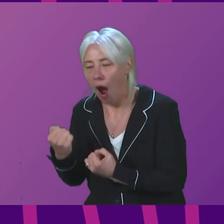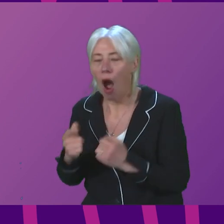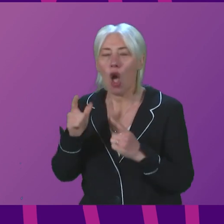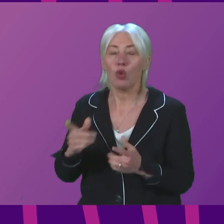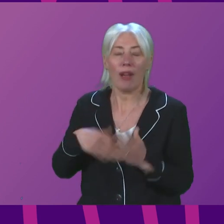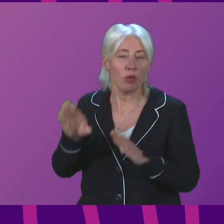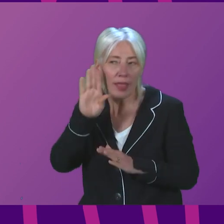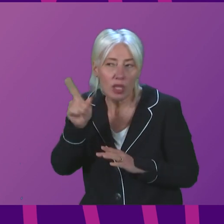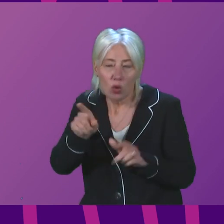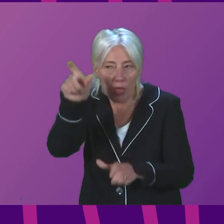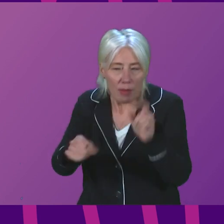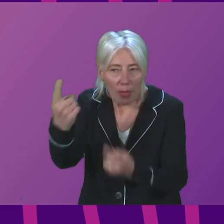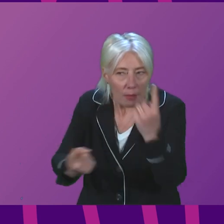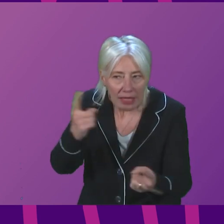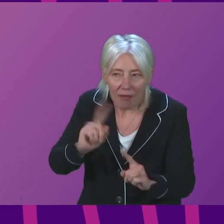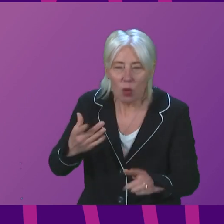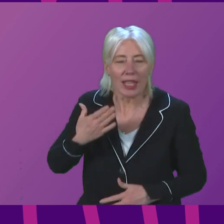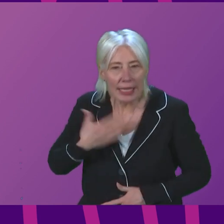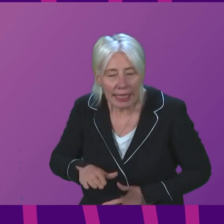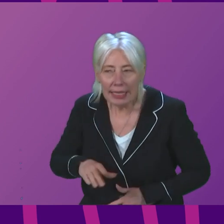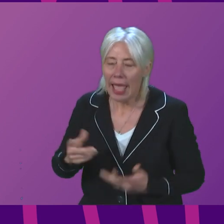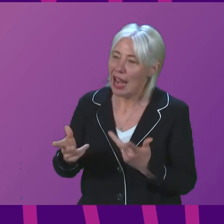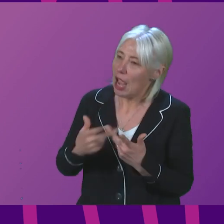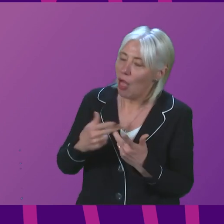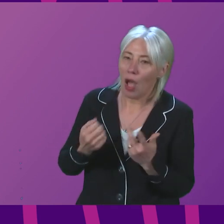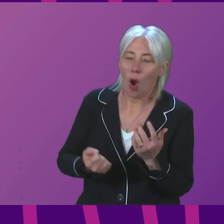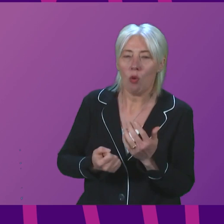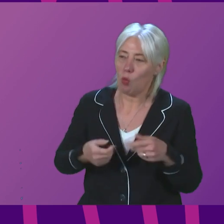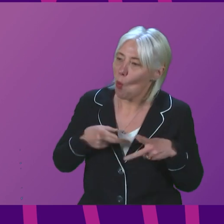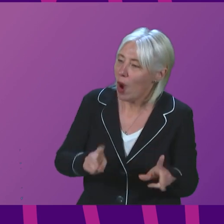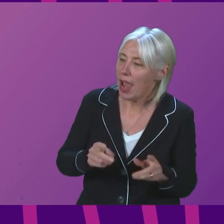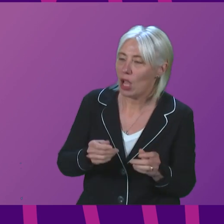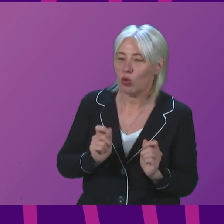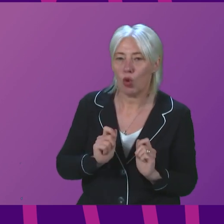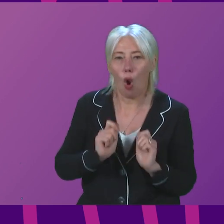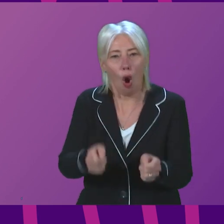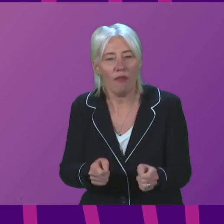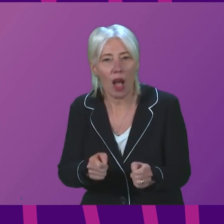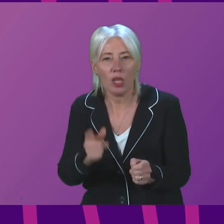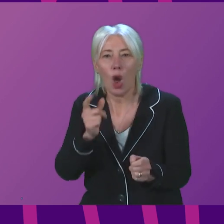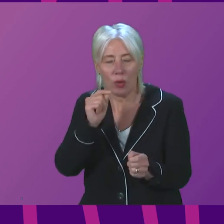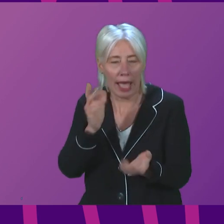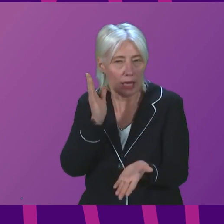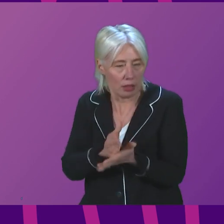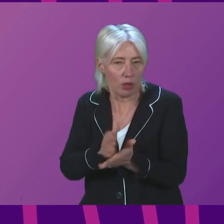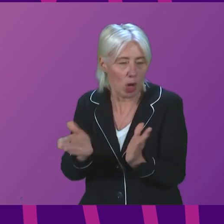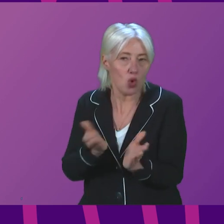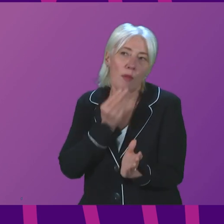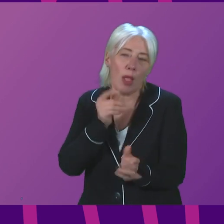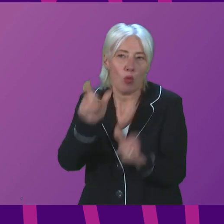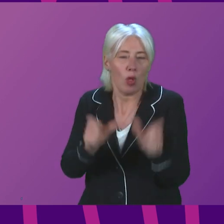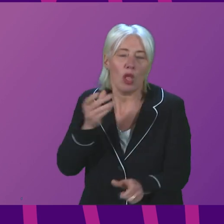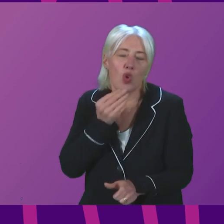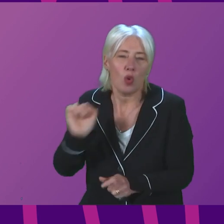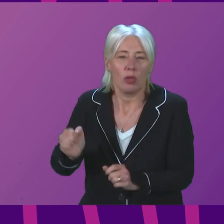passenger need and we will continue to develop further initiatives that make rail a better choice as we work towards our ambitious net zero targets. Graeme